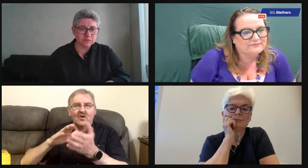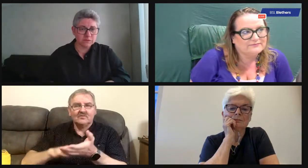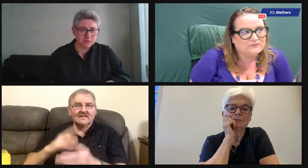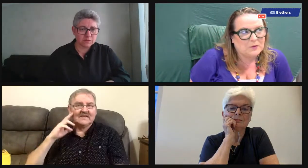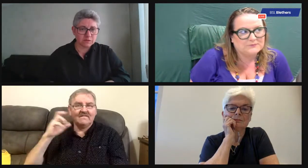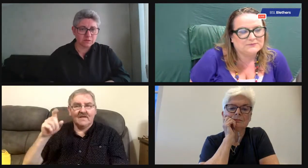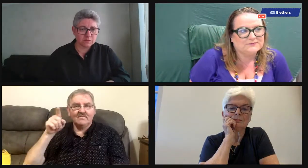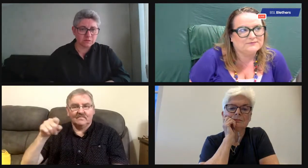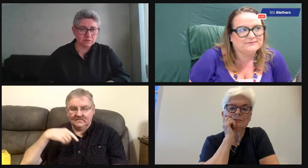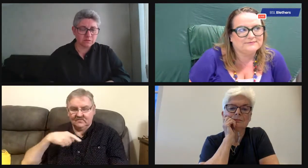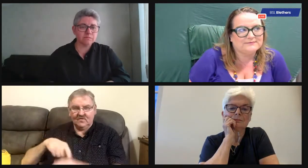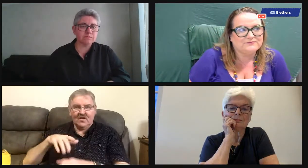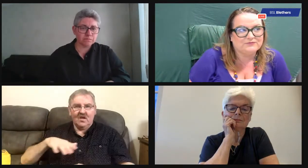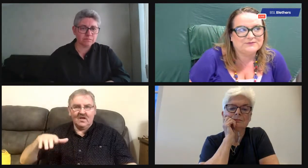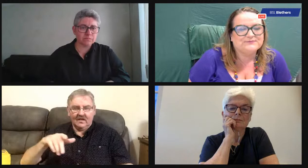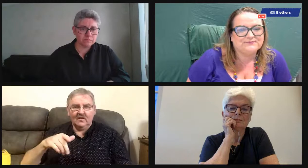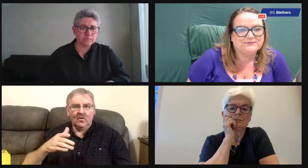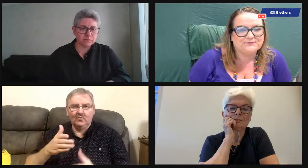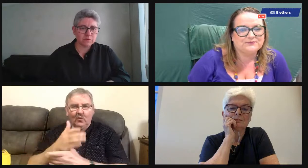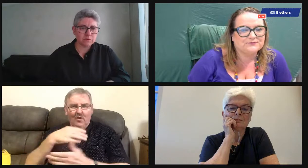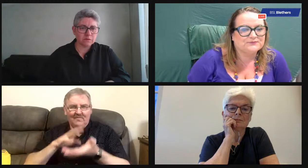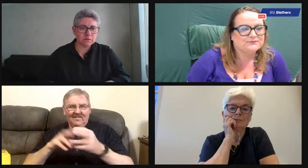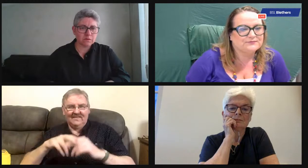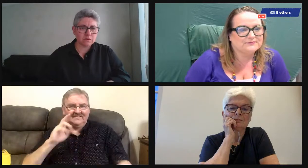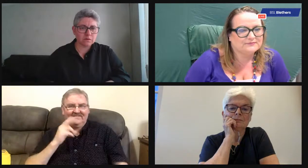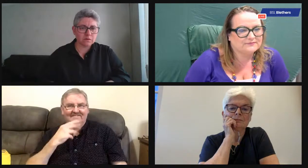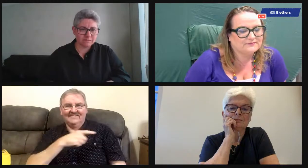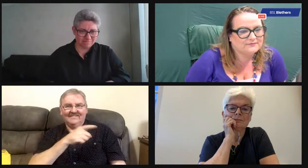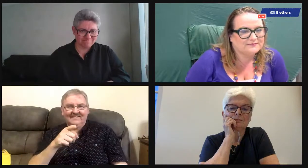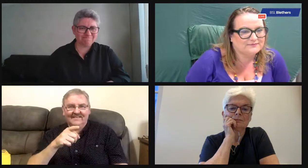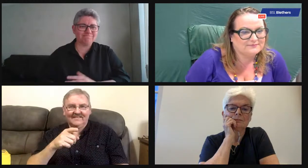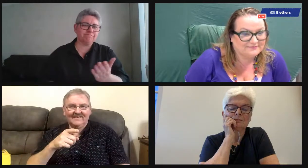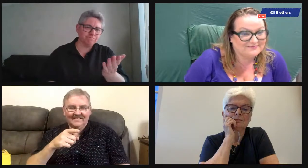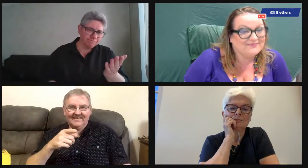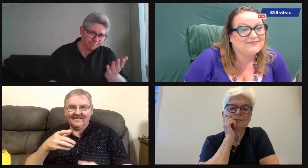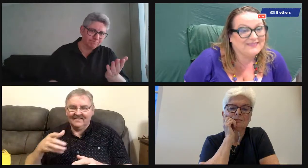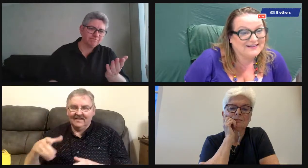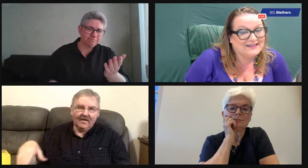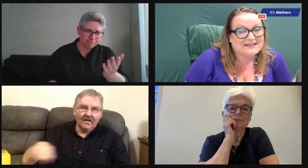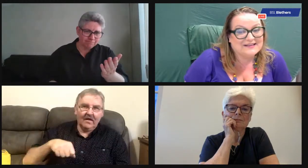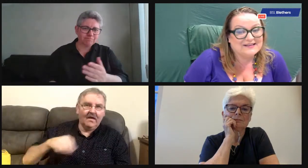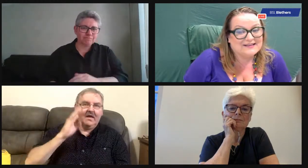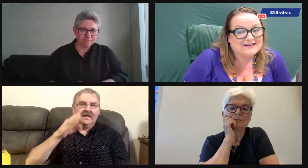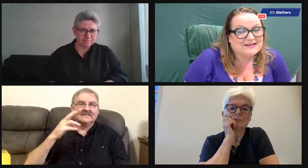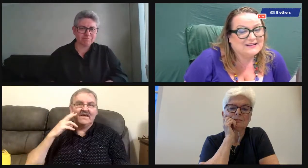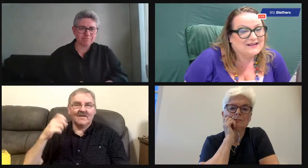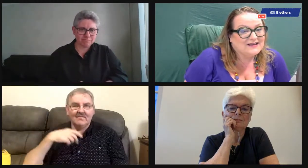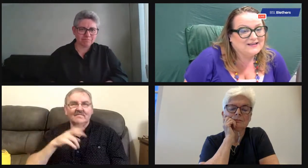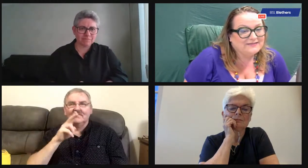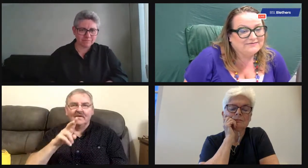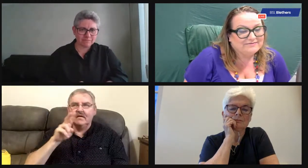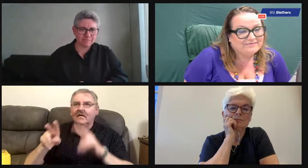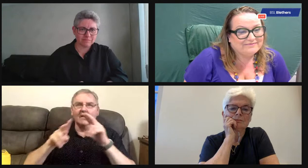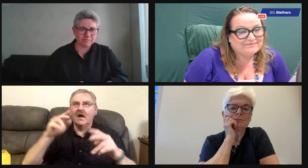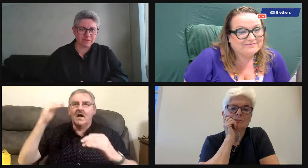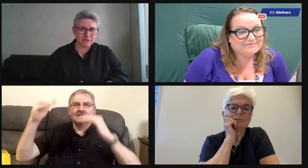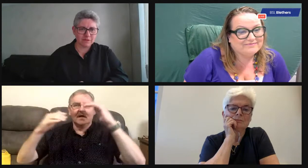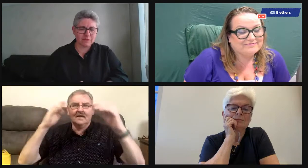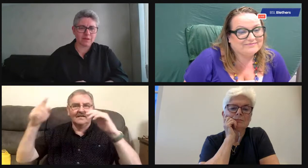Yeah, I understand what you're saying, but I grew up in the area of Hamilton and my parents were deaf. So I was encouraged and taken to the